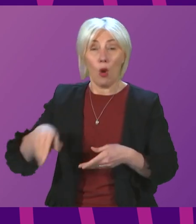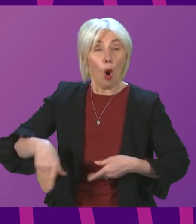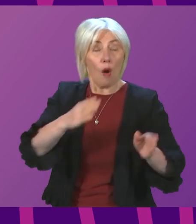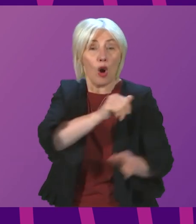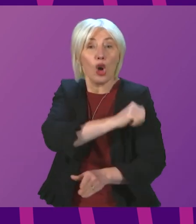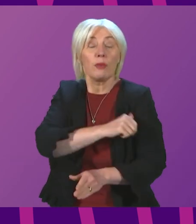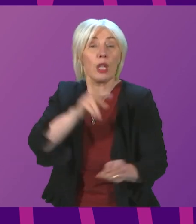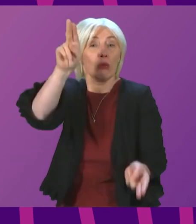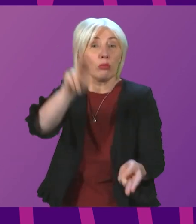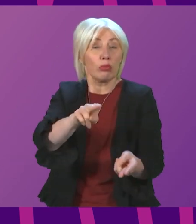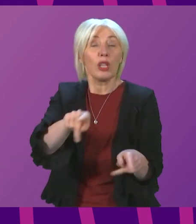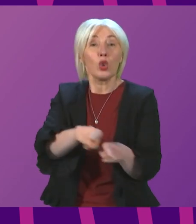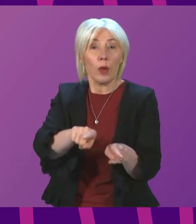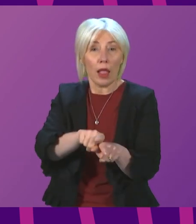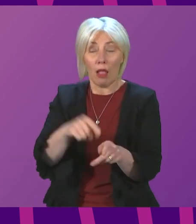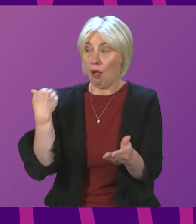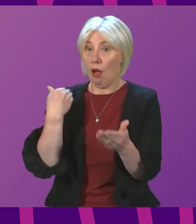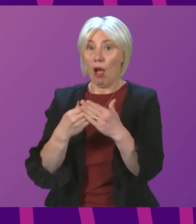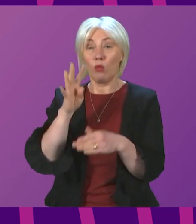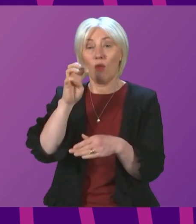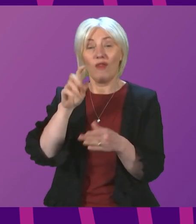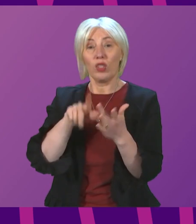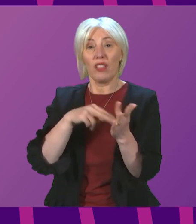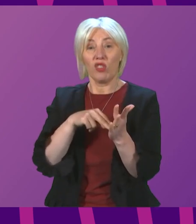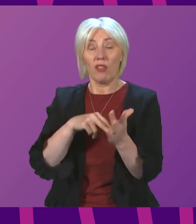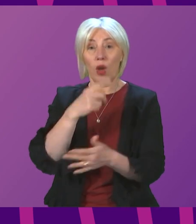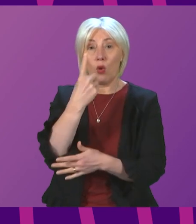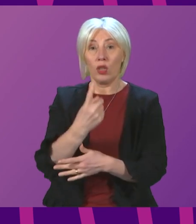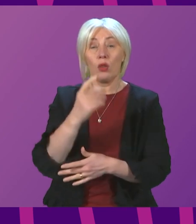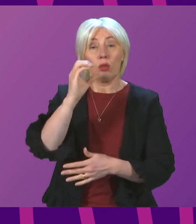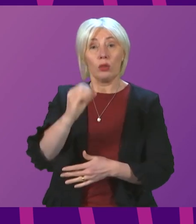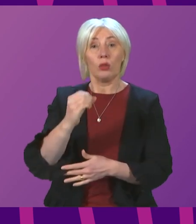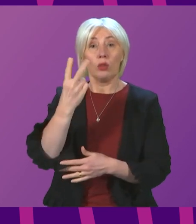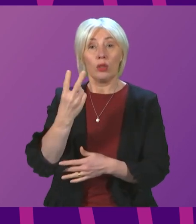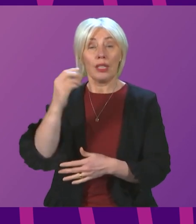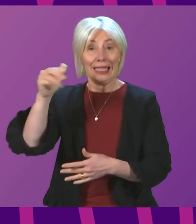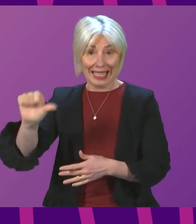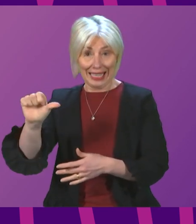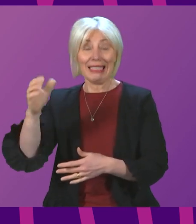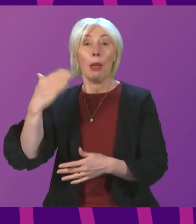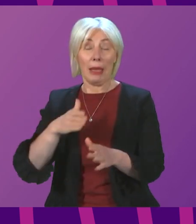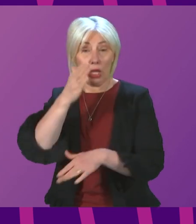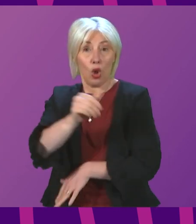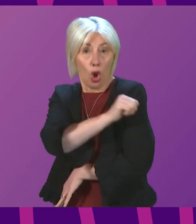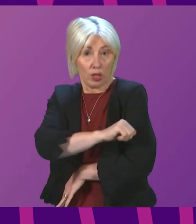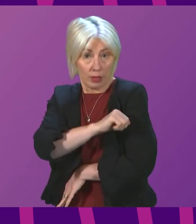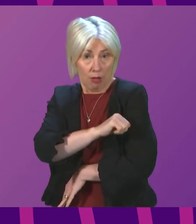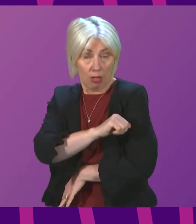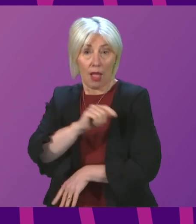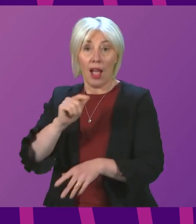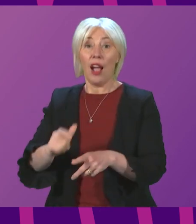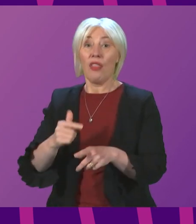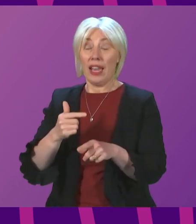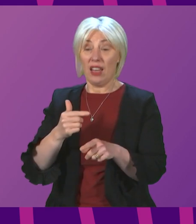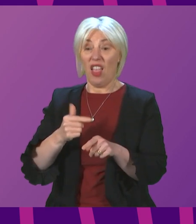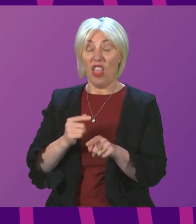hospital with COVID. In the week to 14th January, 1,026 patients with COVID were admitted. In the following week, this